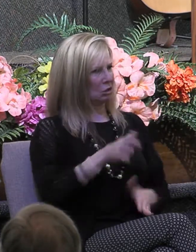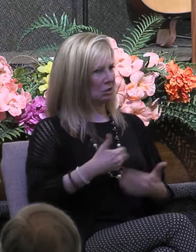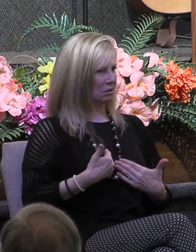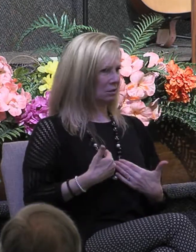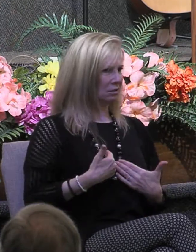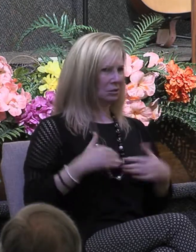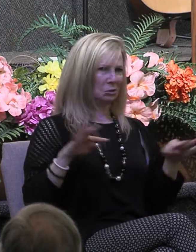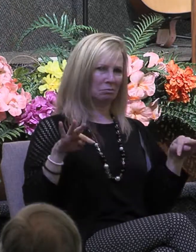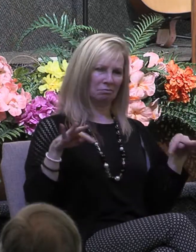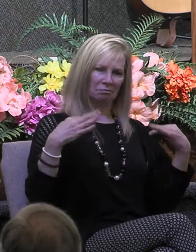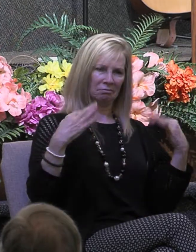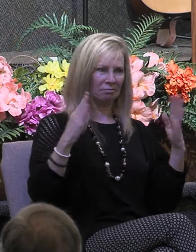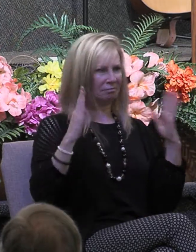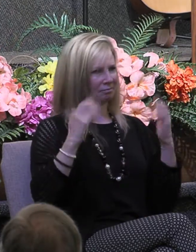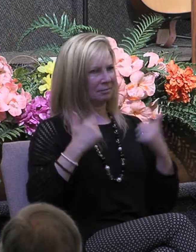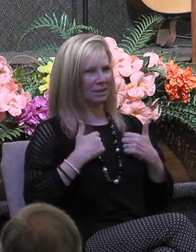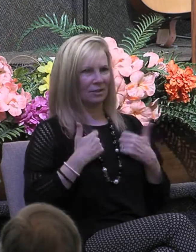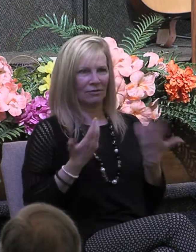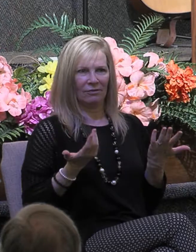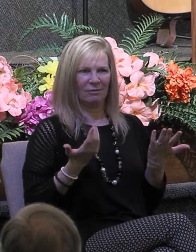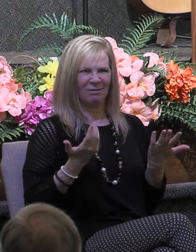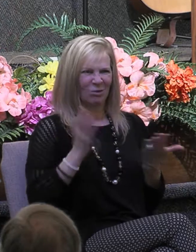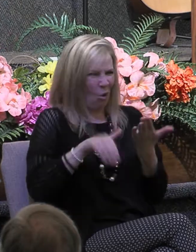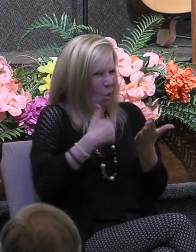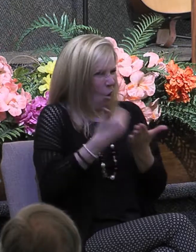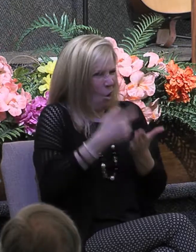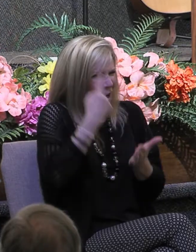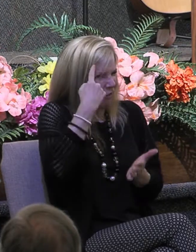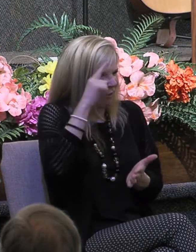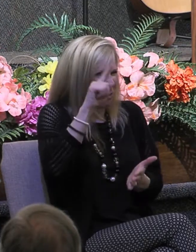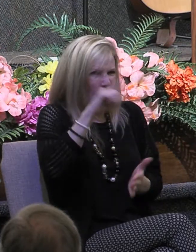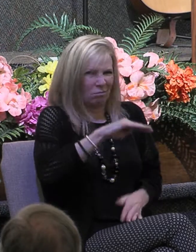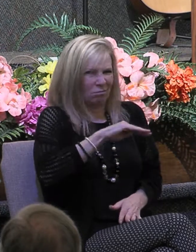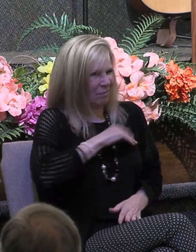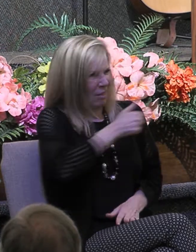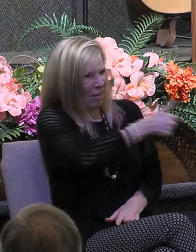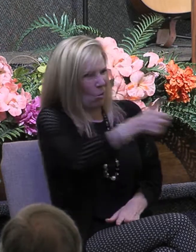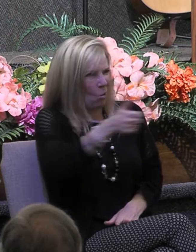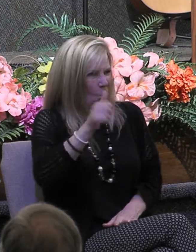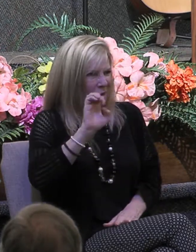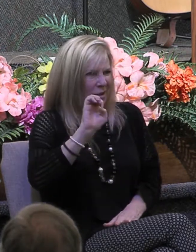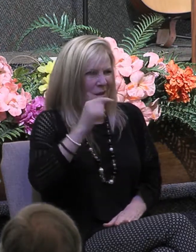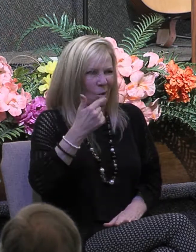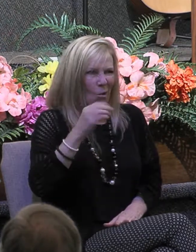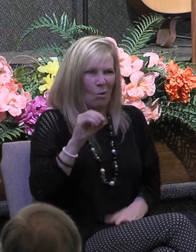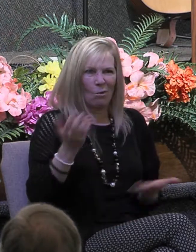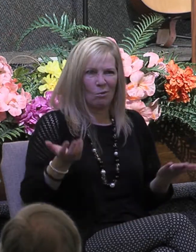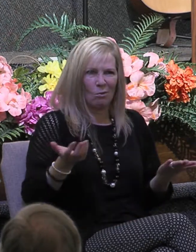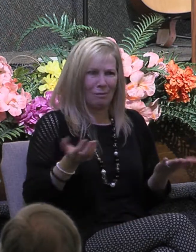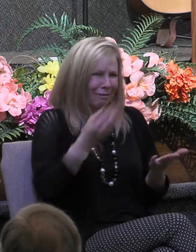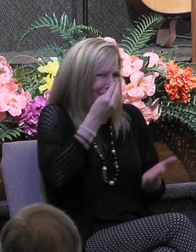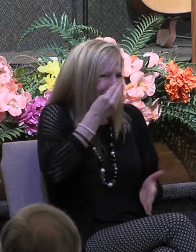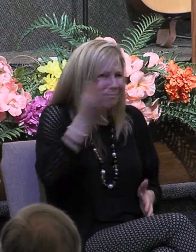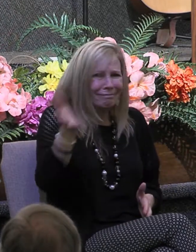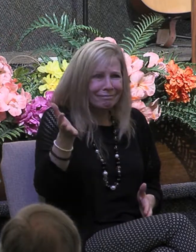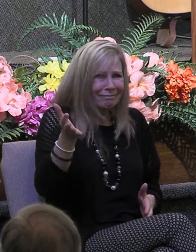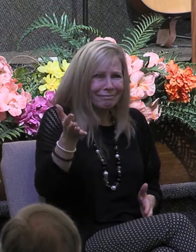attention to themselves listen it was all for gratification of their egos because they didn't care about glorifying God